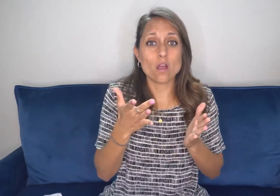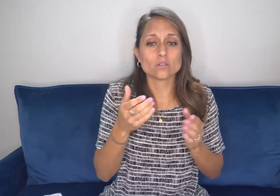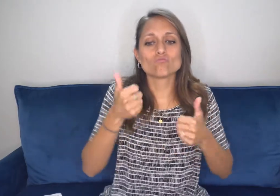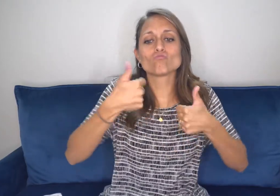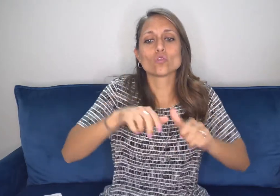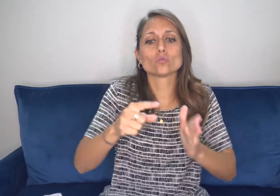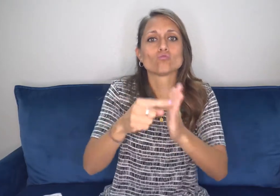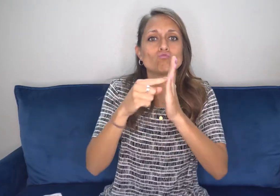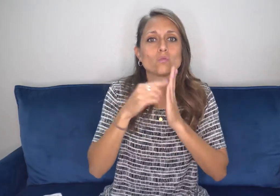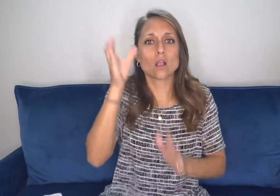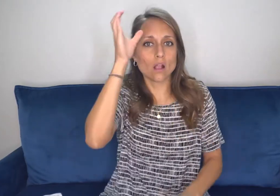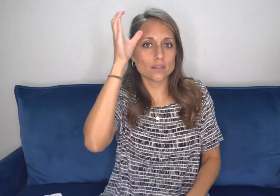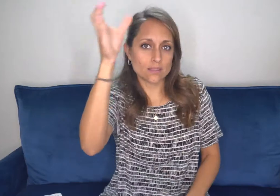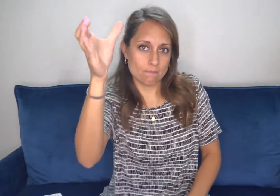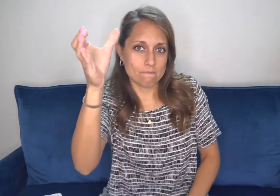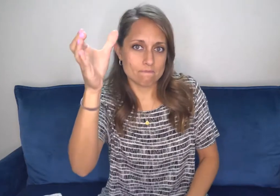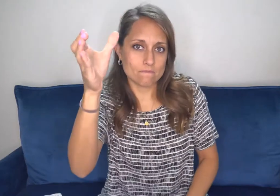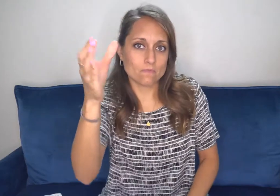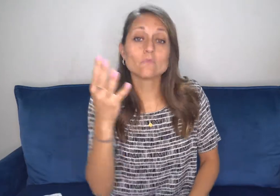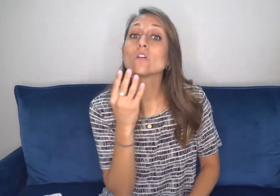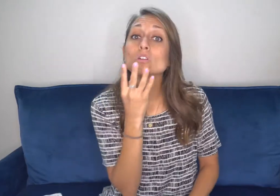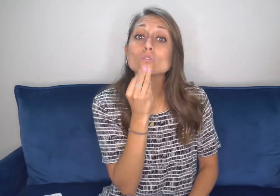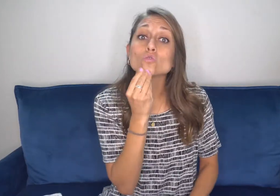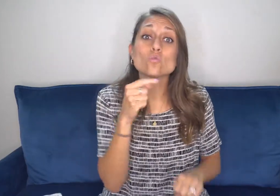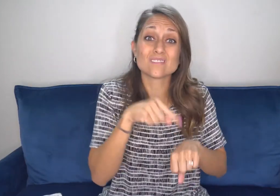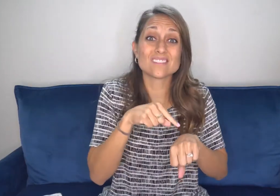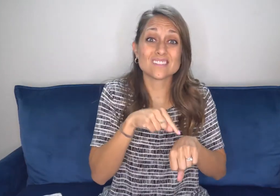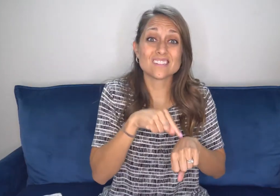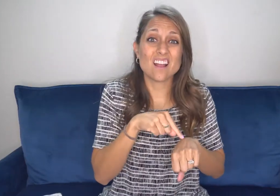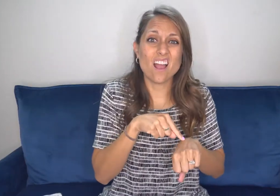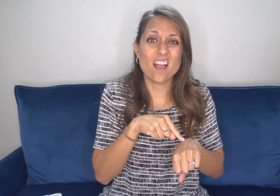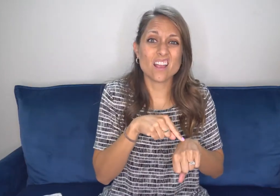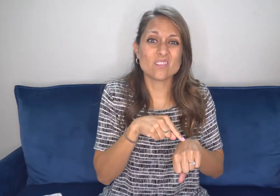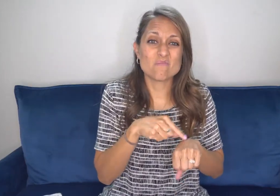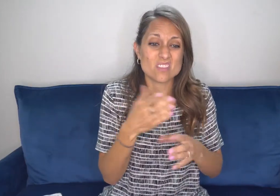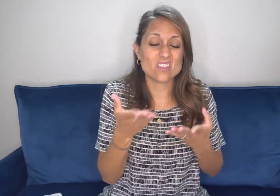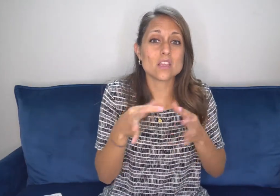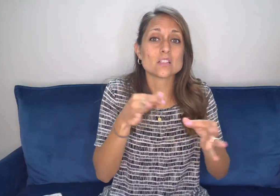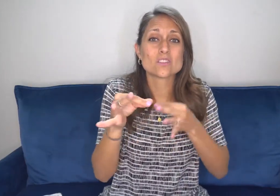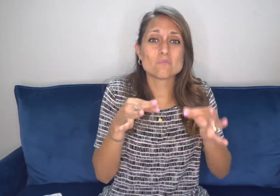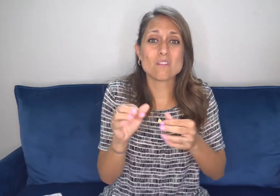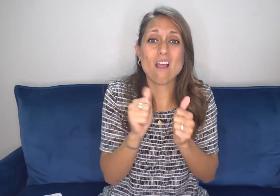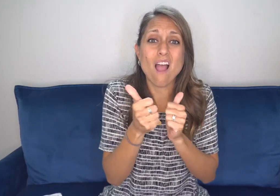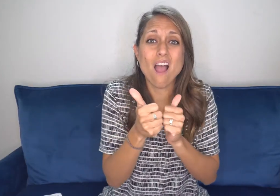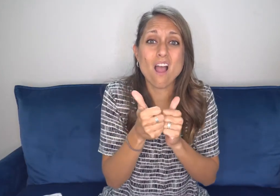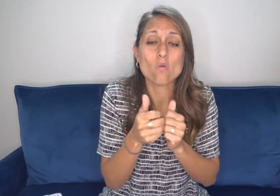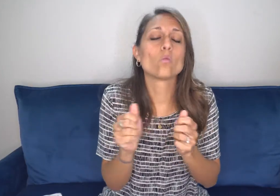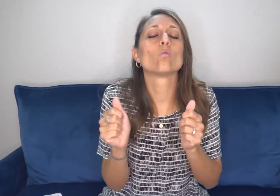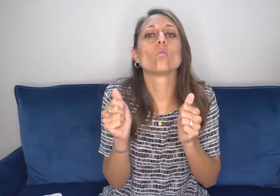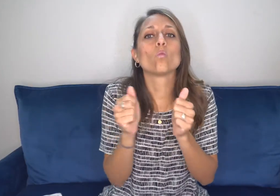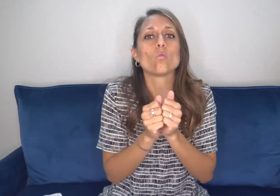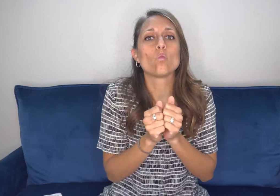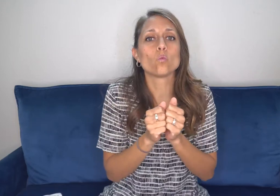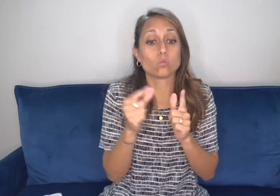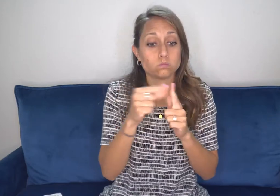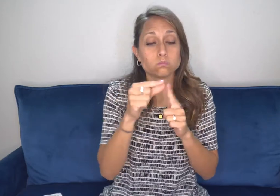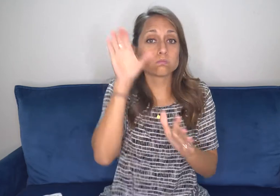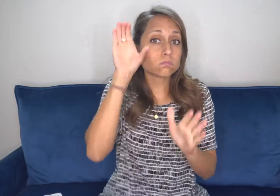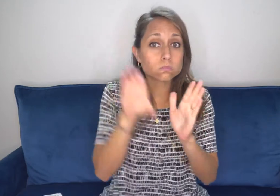as a comparison. And that just means that Jesus was trying to show a concept. The Jews